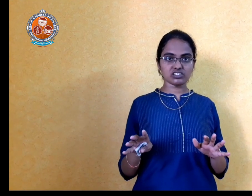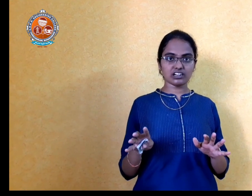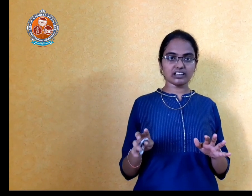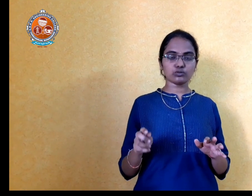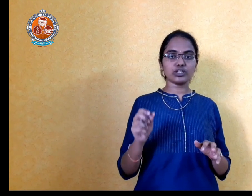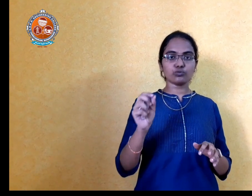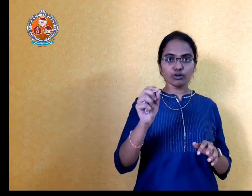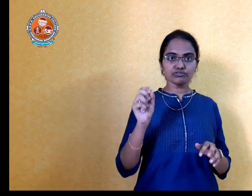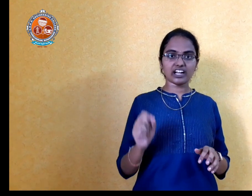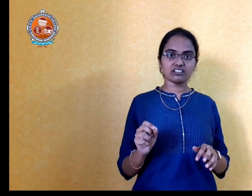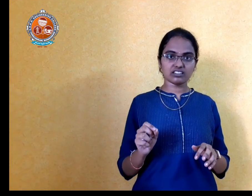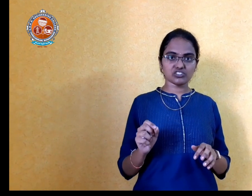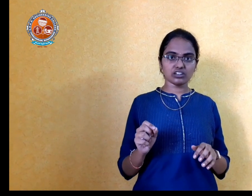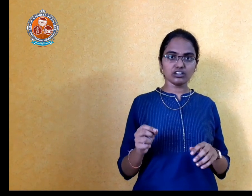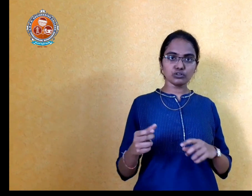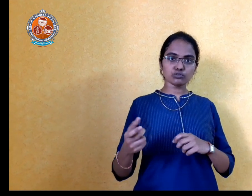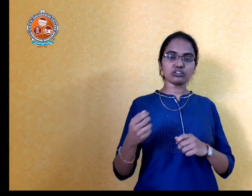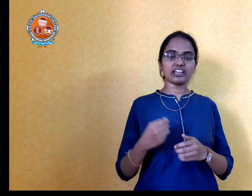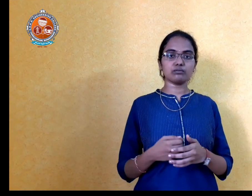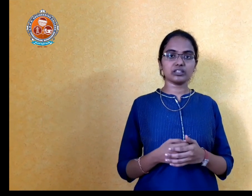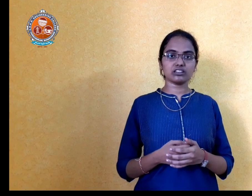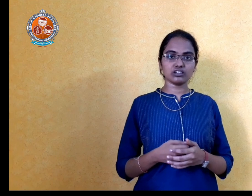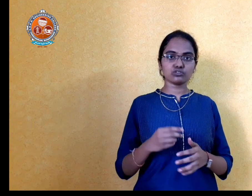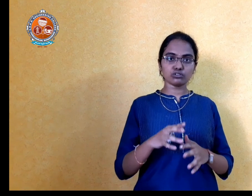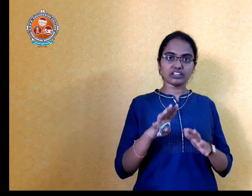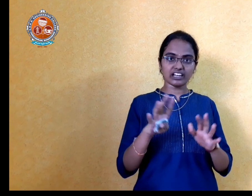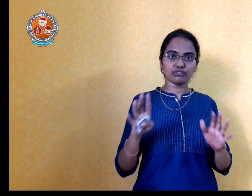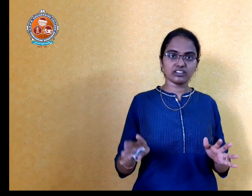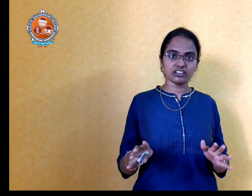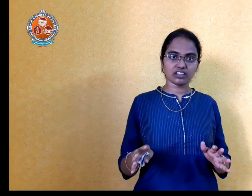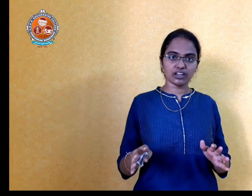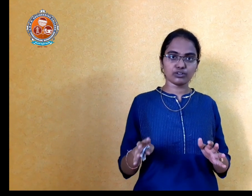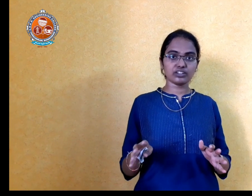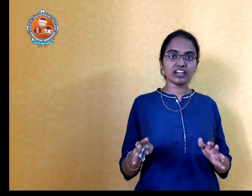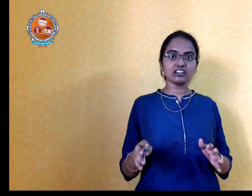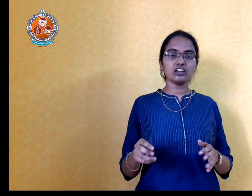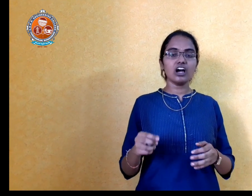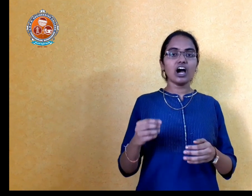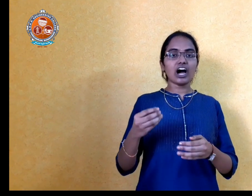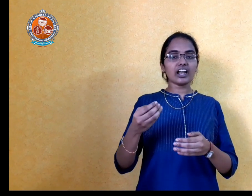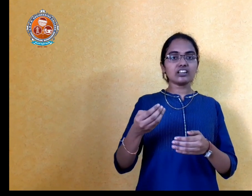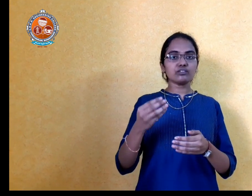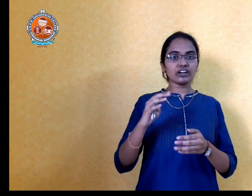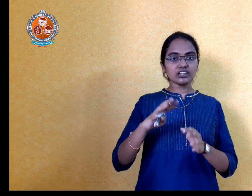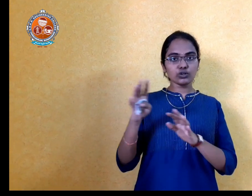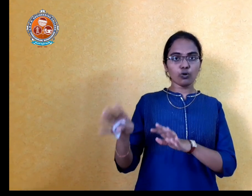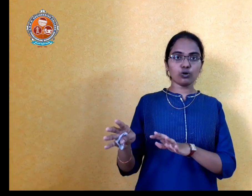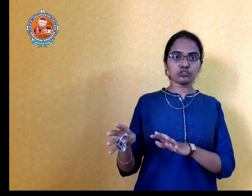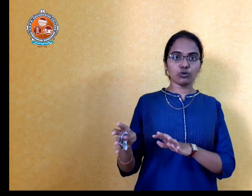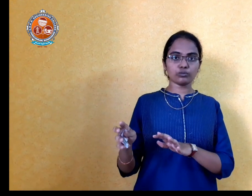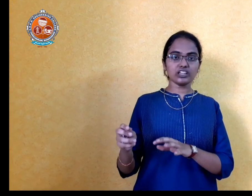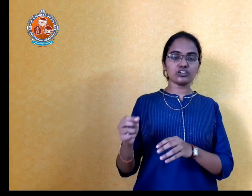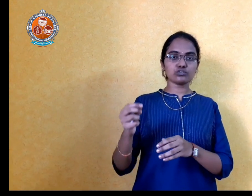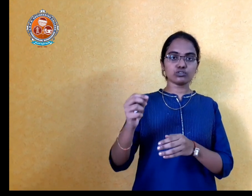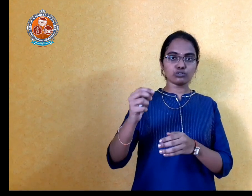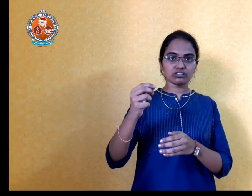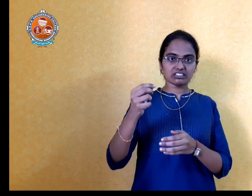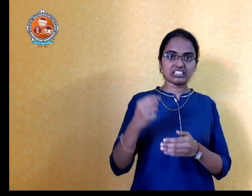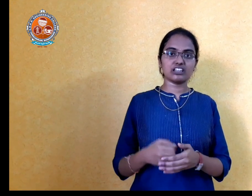classes. In one of that sessions, he used to tell everyone that. And when he goes home, he used to see the